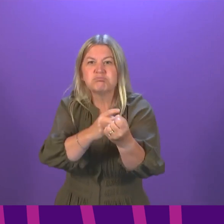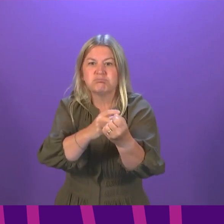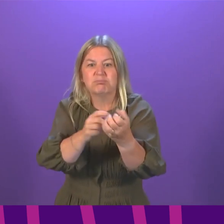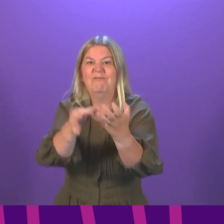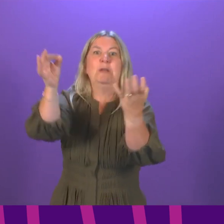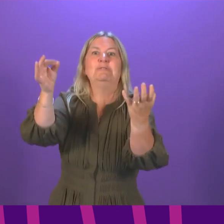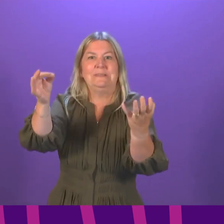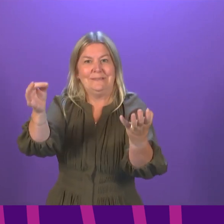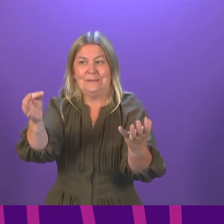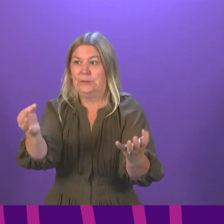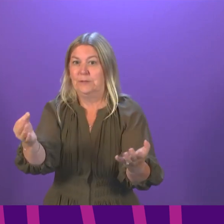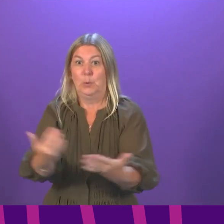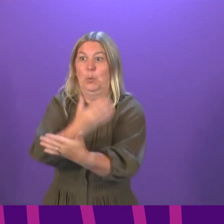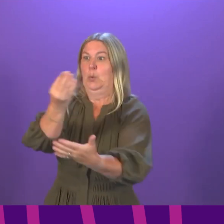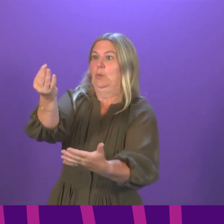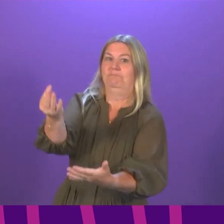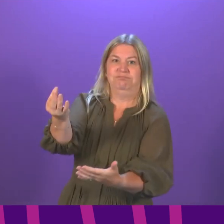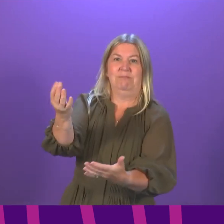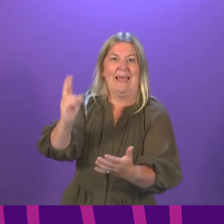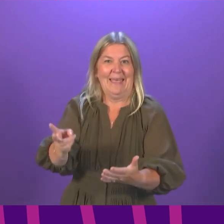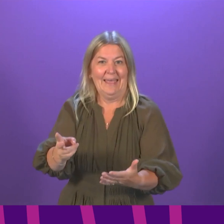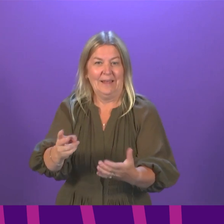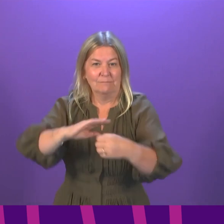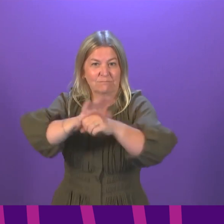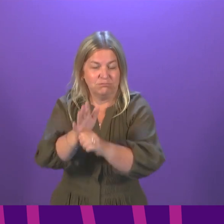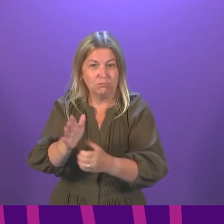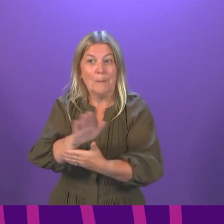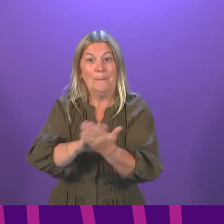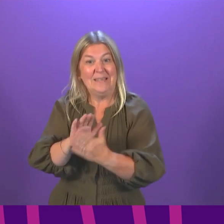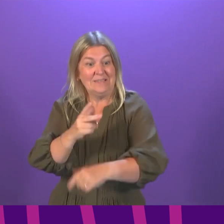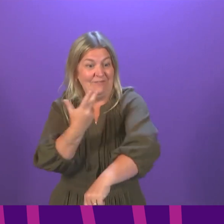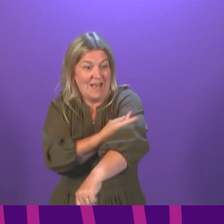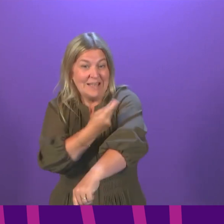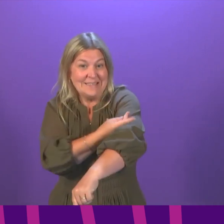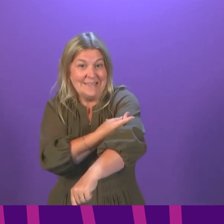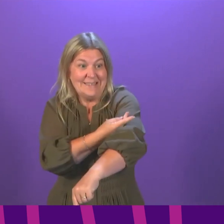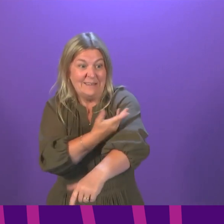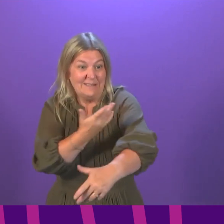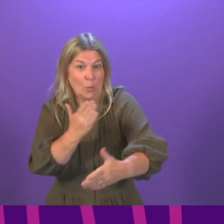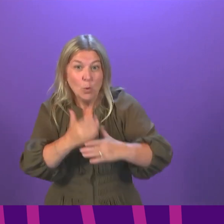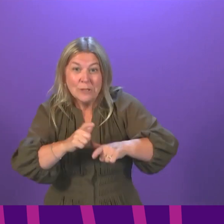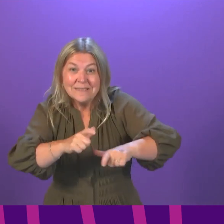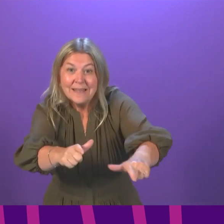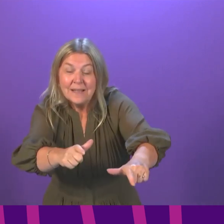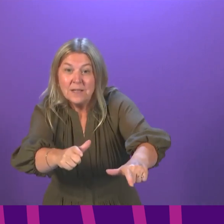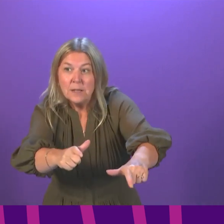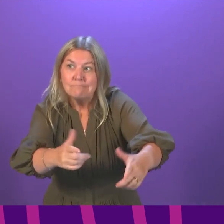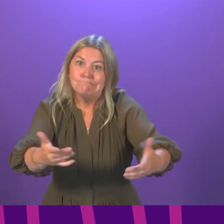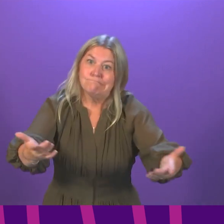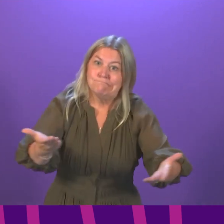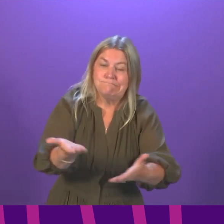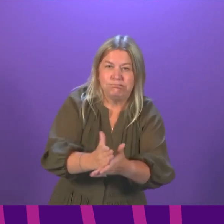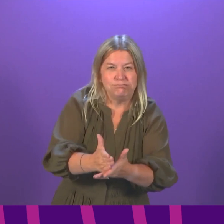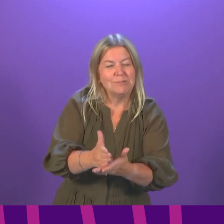but the possibility of a new variant that may start to challenge the efficacy of our vaccines. We have to keep in the toolbox the